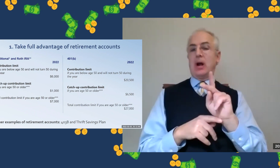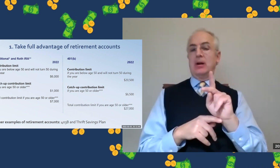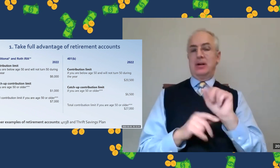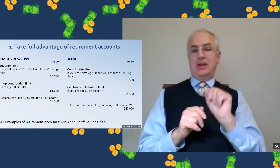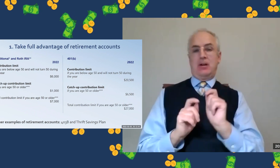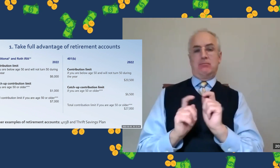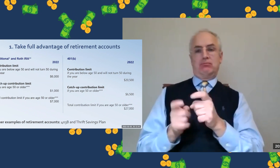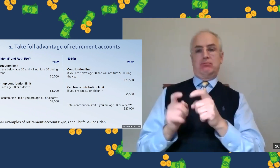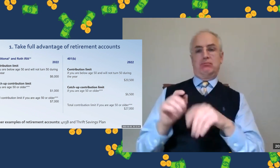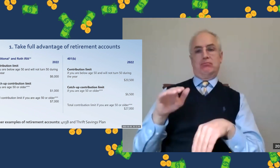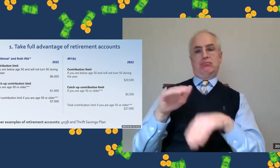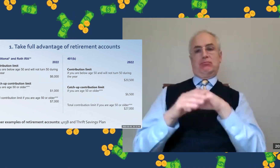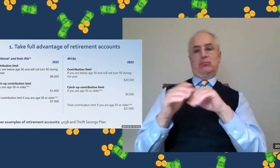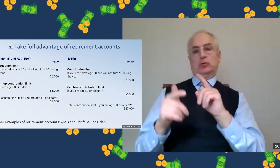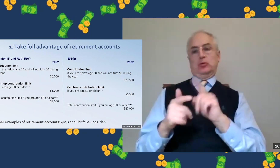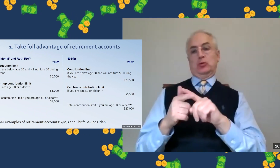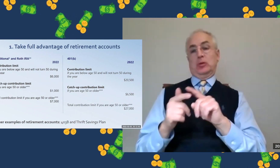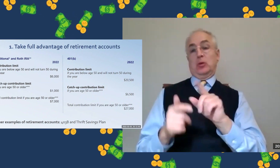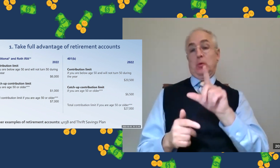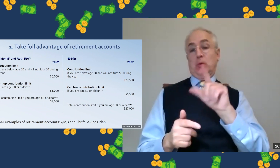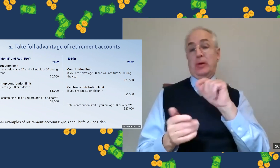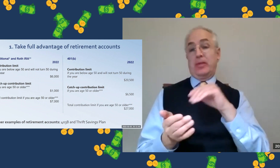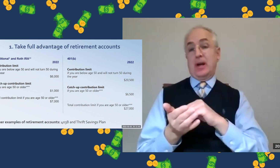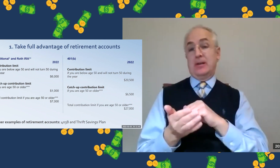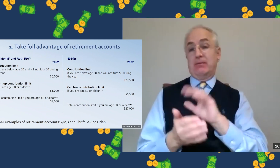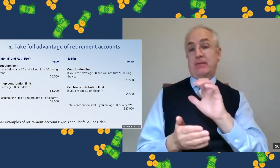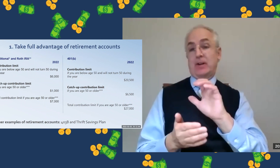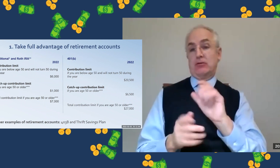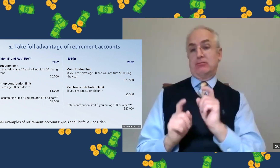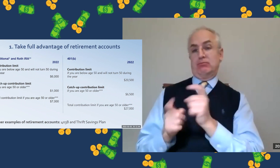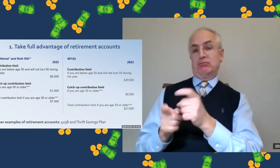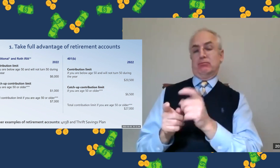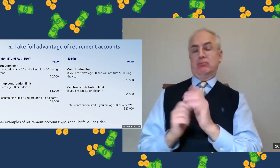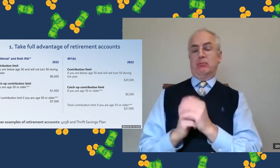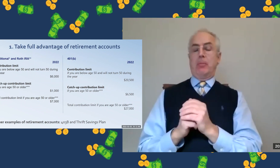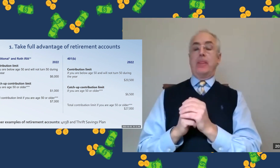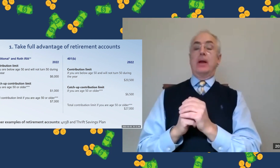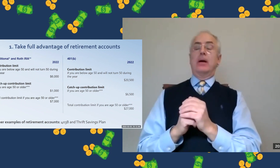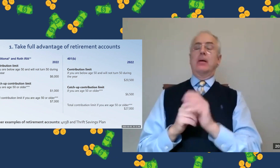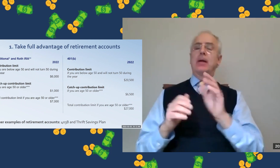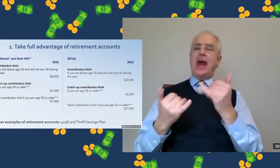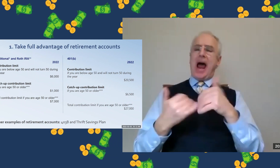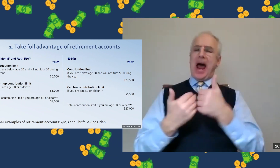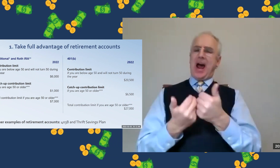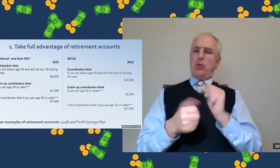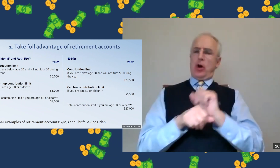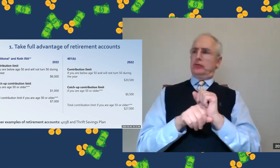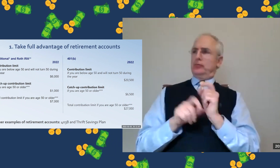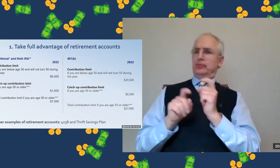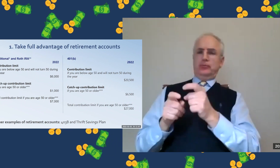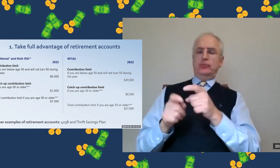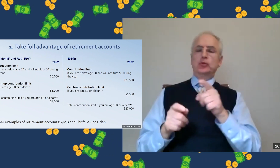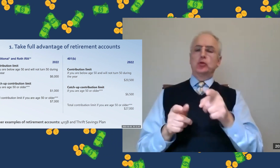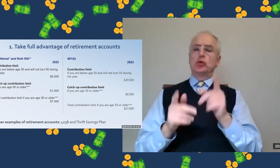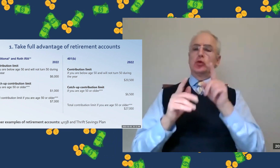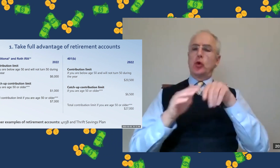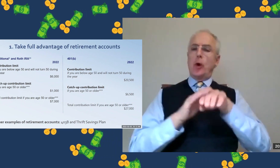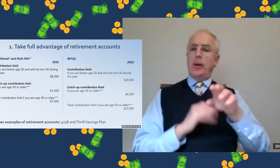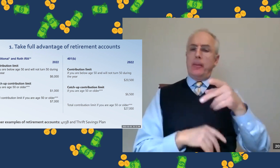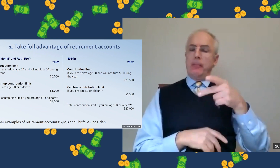If you work for a company, you may contribute to a 401k. And it's 20,500 as